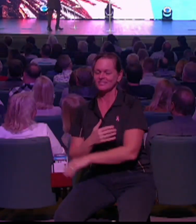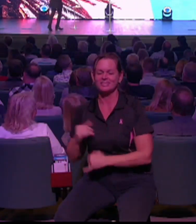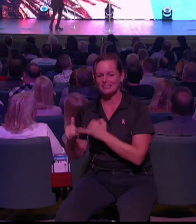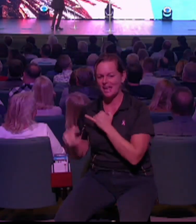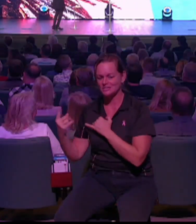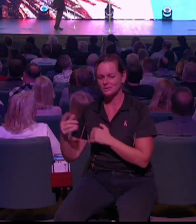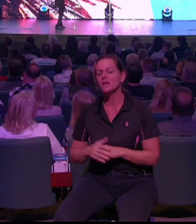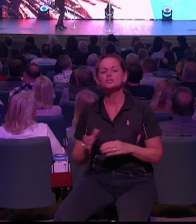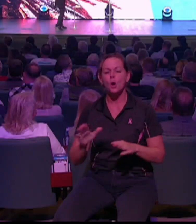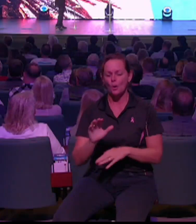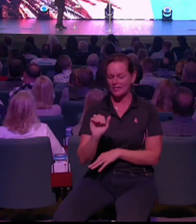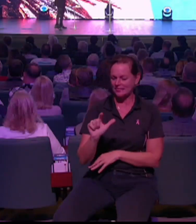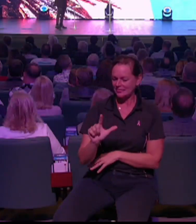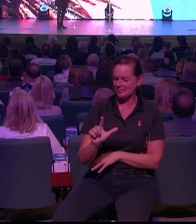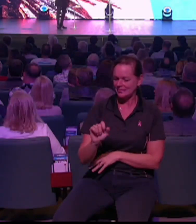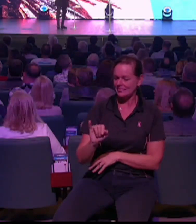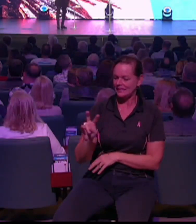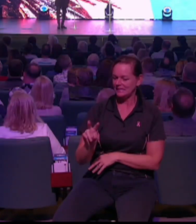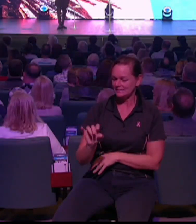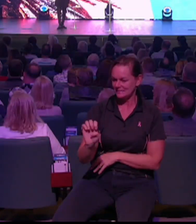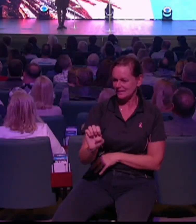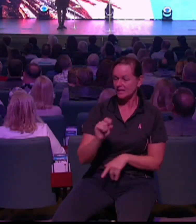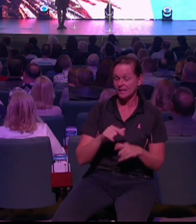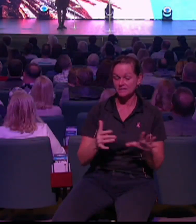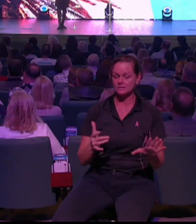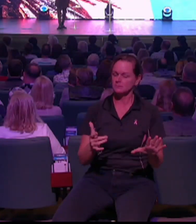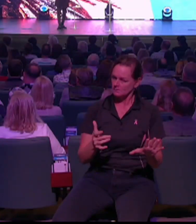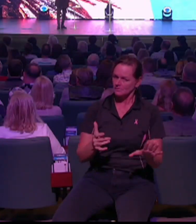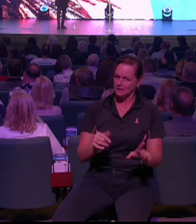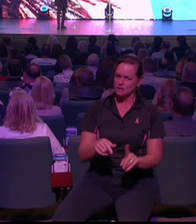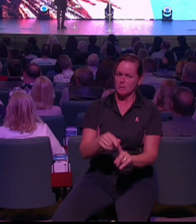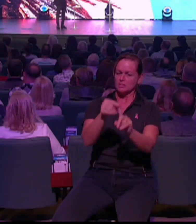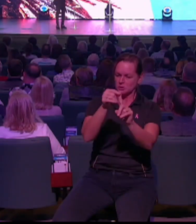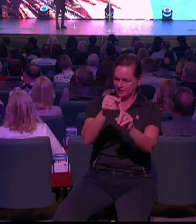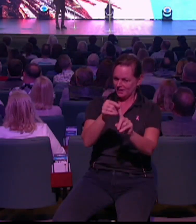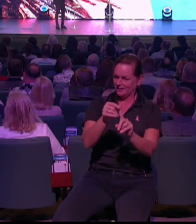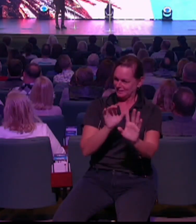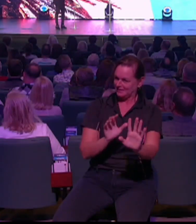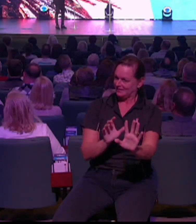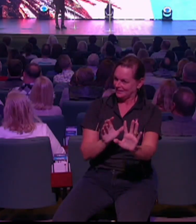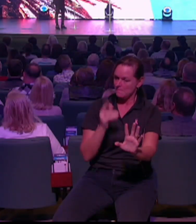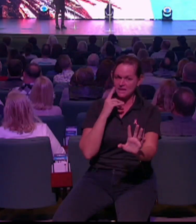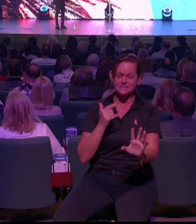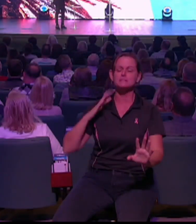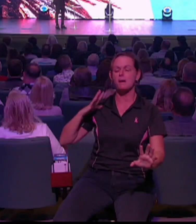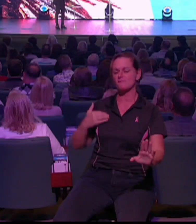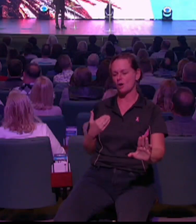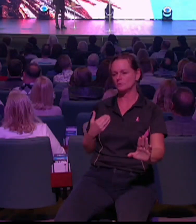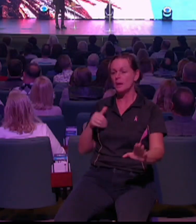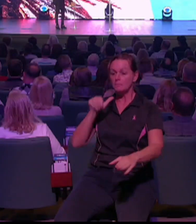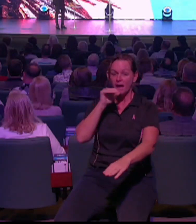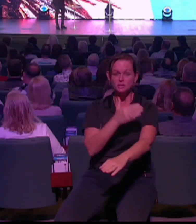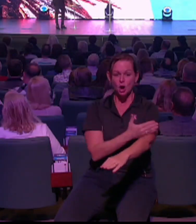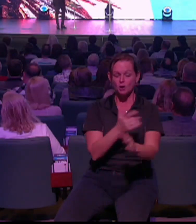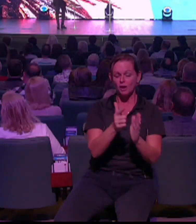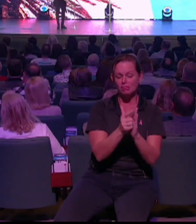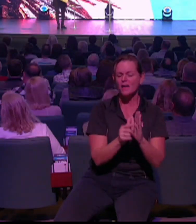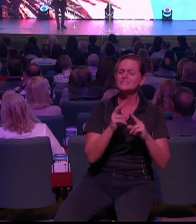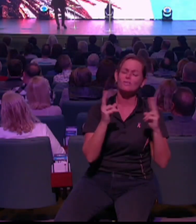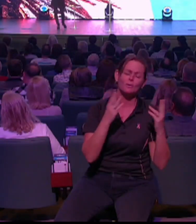bit of a piece of work. And I do feel like it's my fault. Because Juliana, my daughter-in-law, is super sweet. We wrote a book